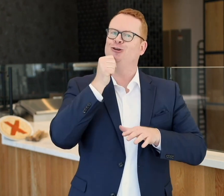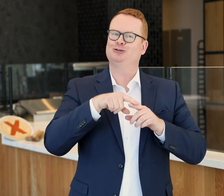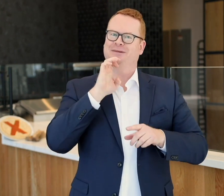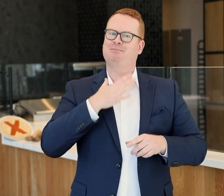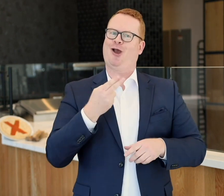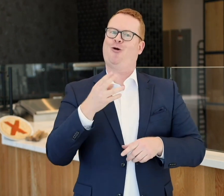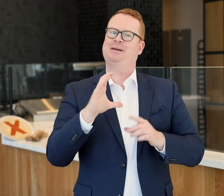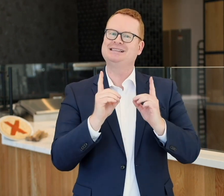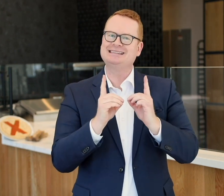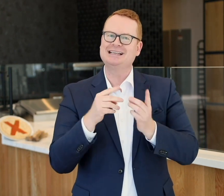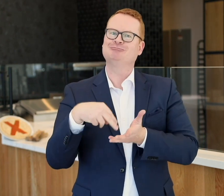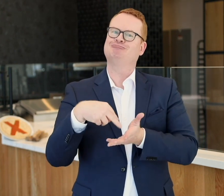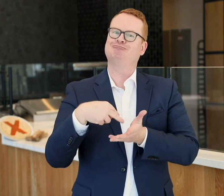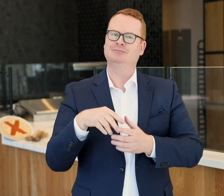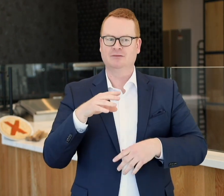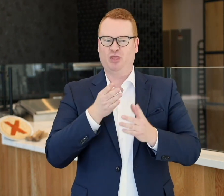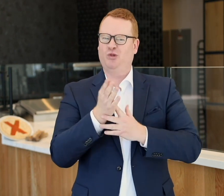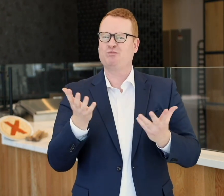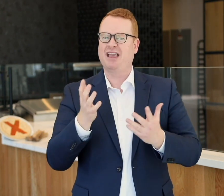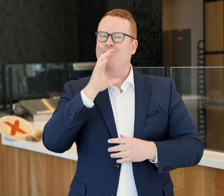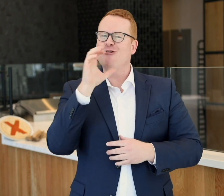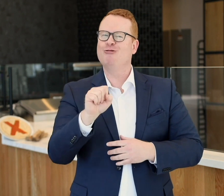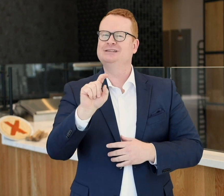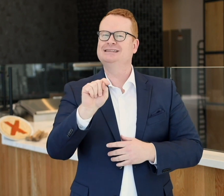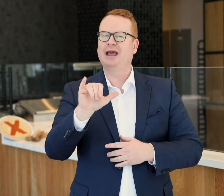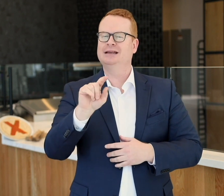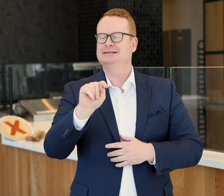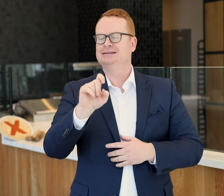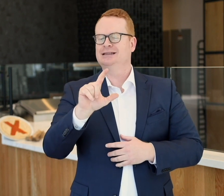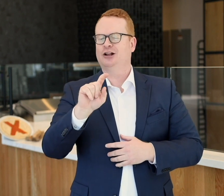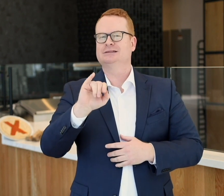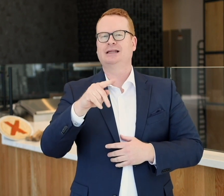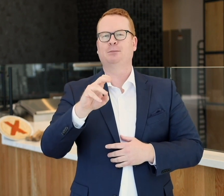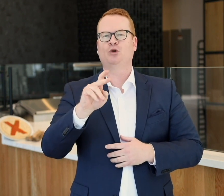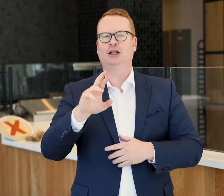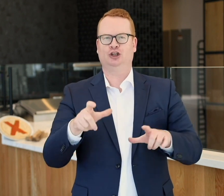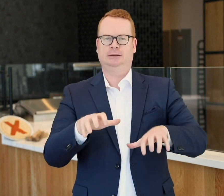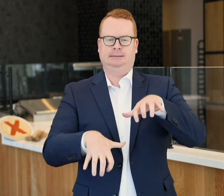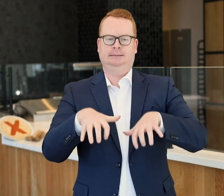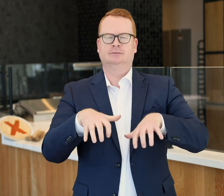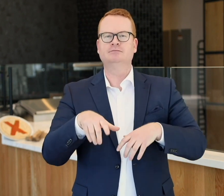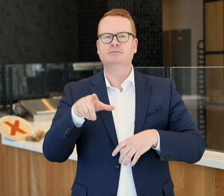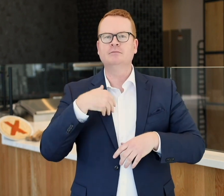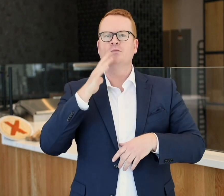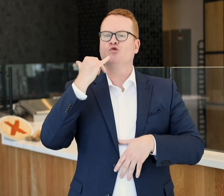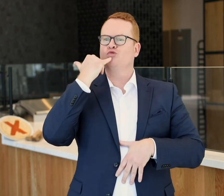to be my homecoming date via an old school TTY. A teletypewriter. I would